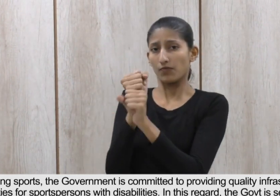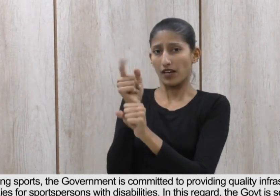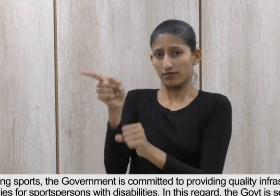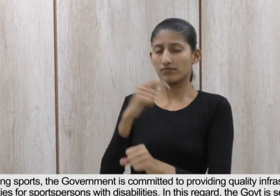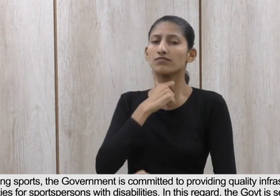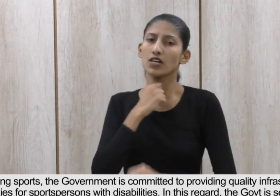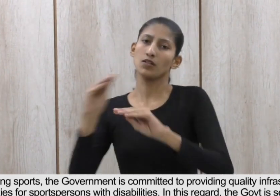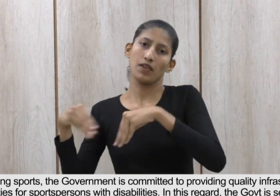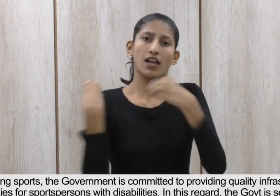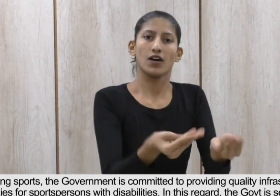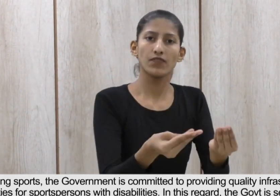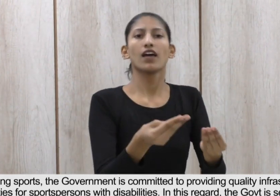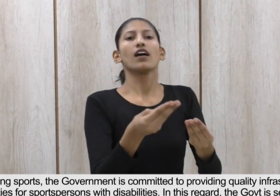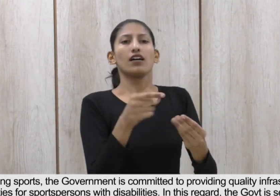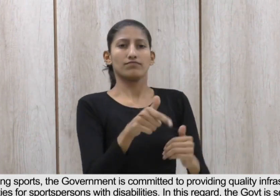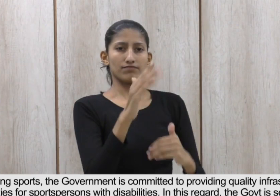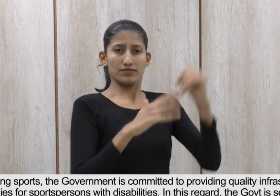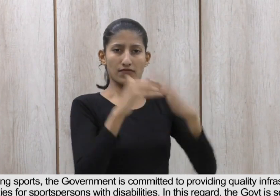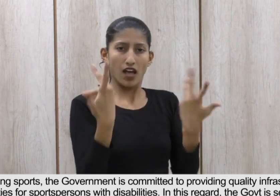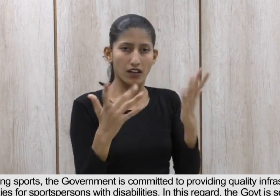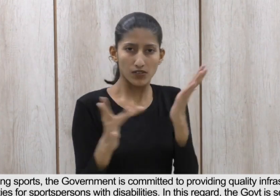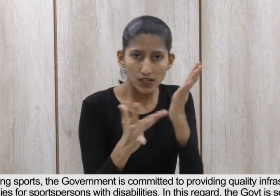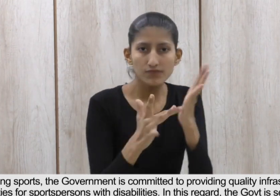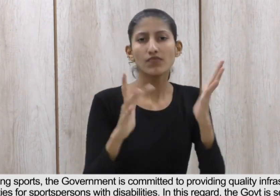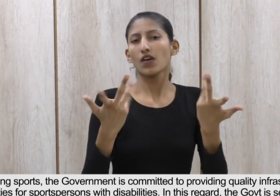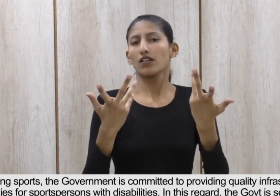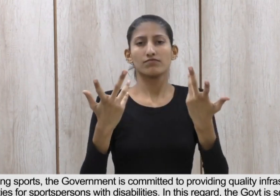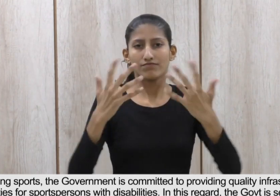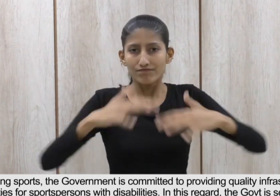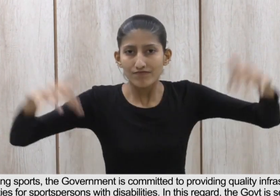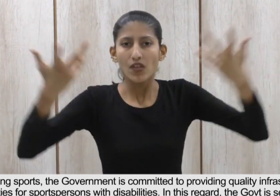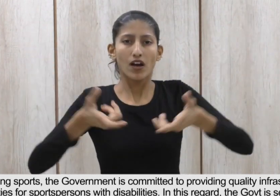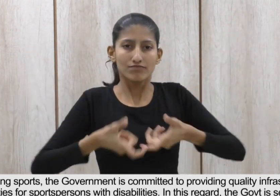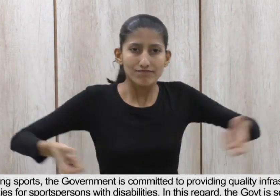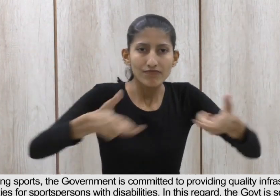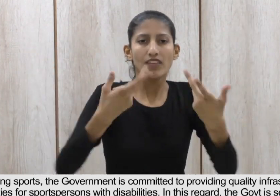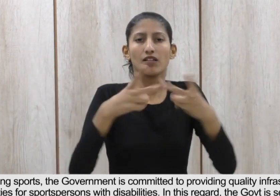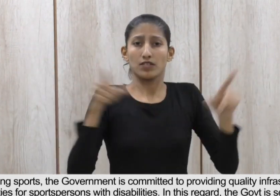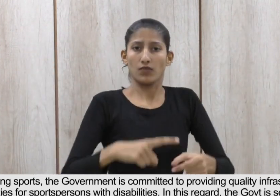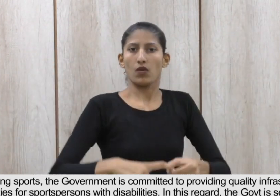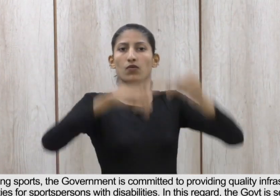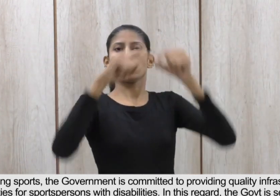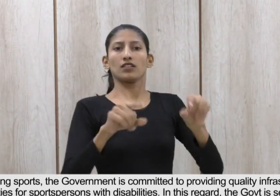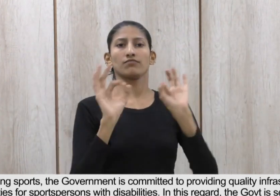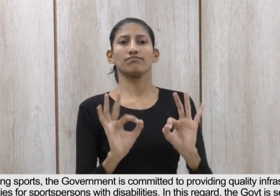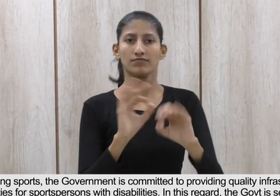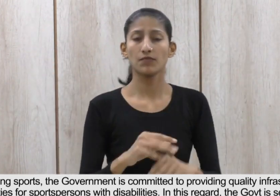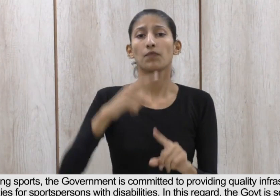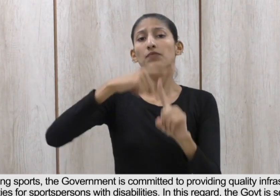to providing quality infrastructure in terms of training facilities for sportspersons with disabilities. 9.